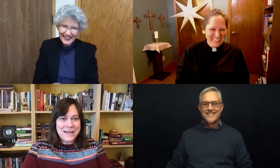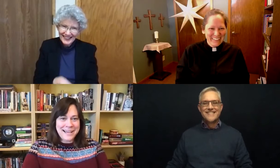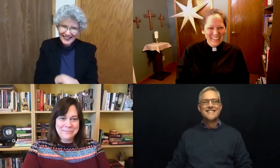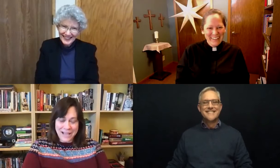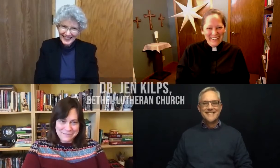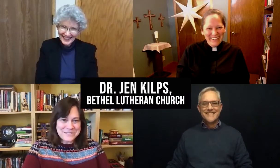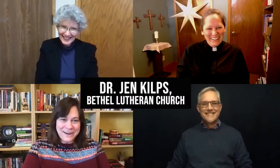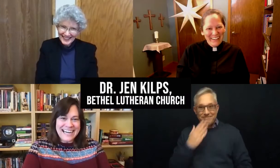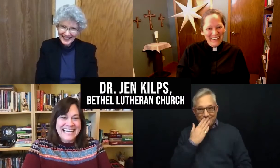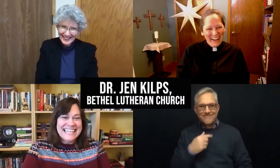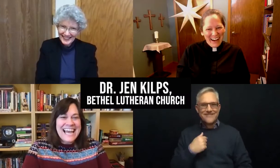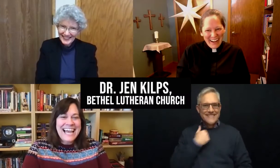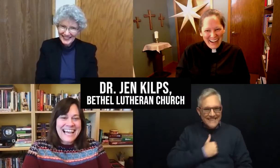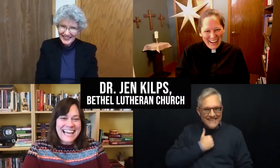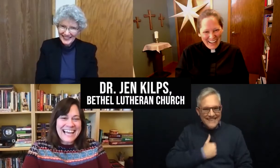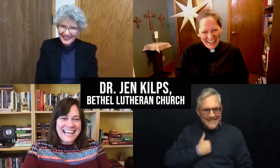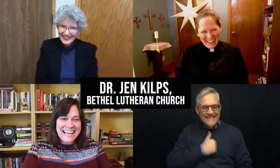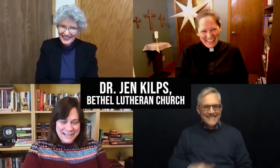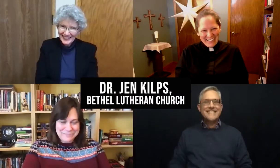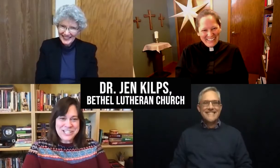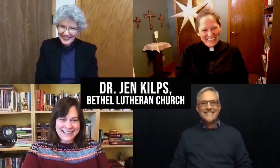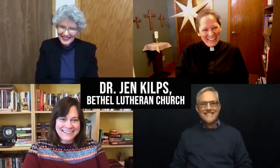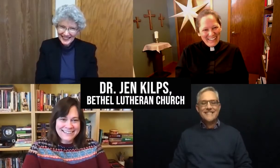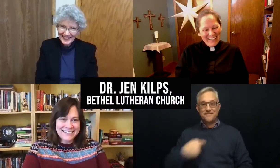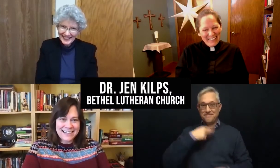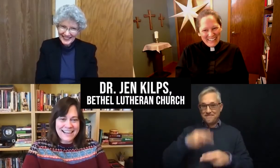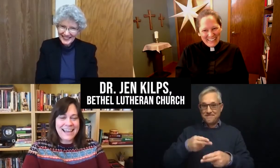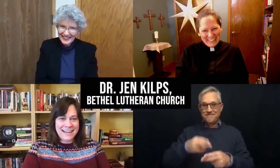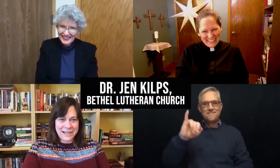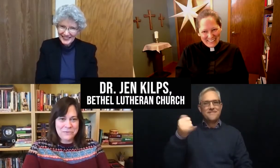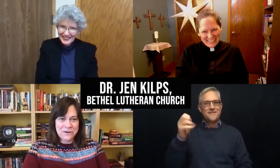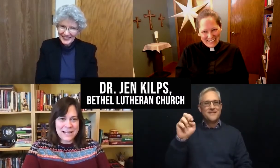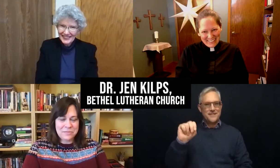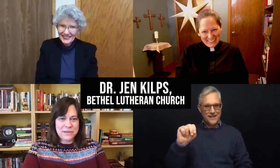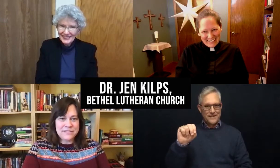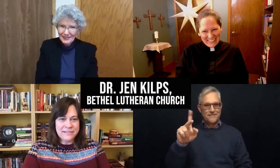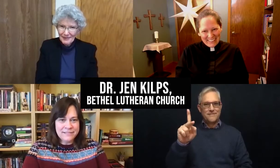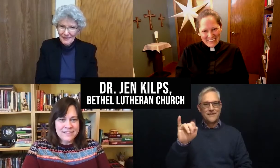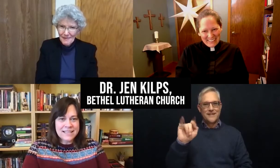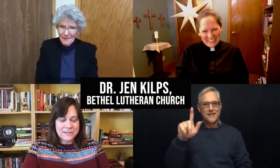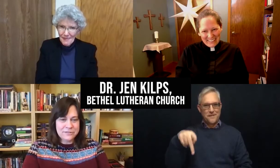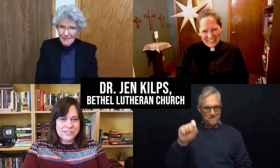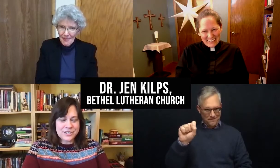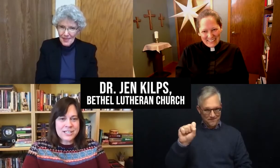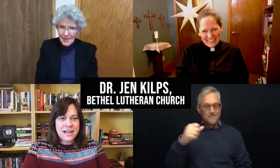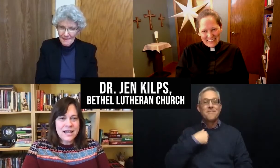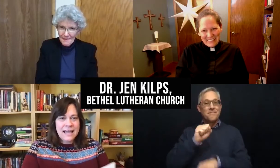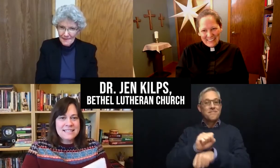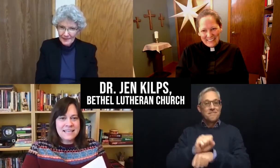I'm sorry. I'm Jen, and I work at Bethel Lutheran Church as the